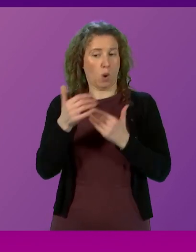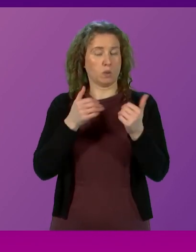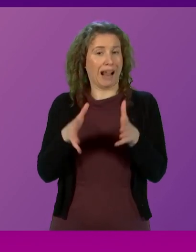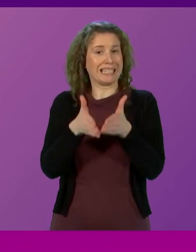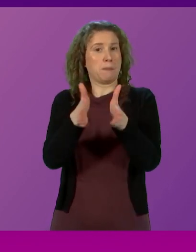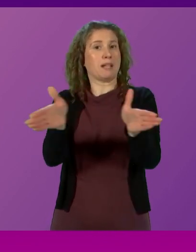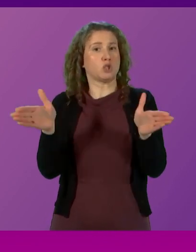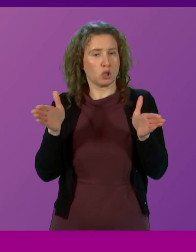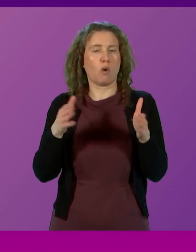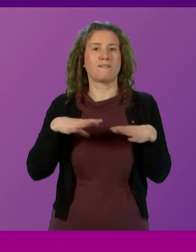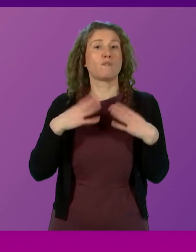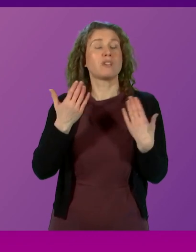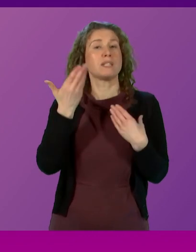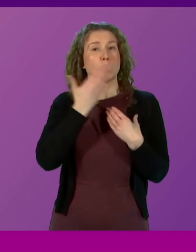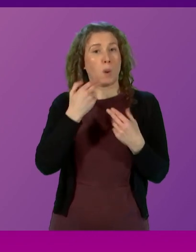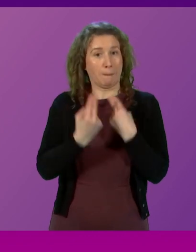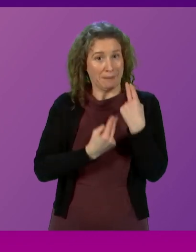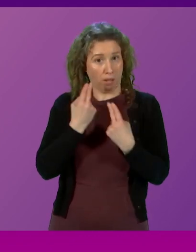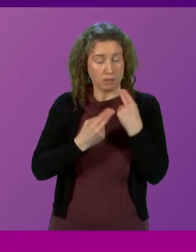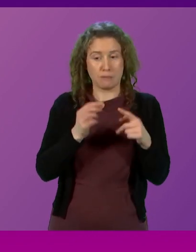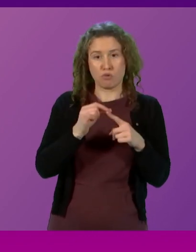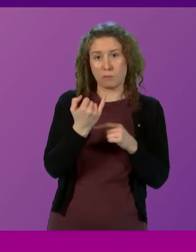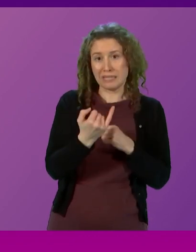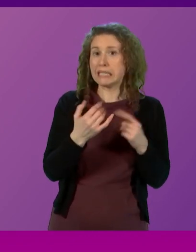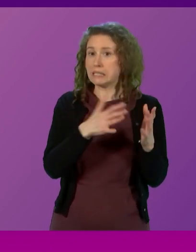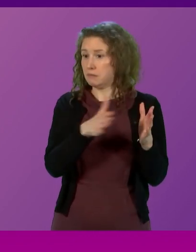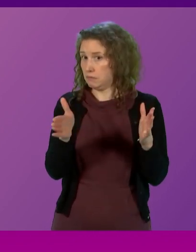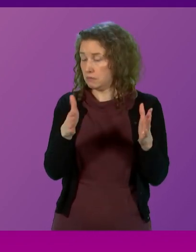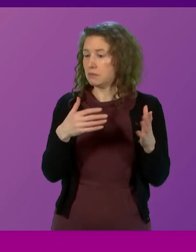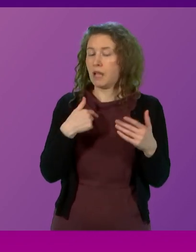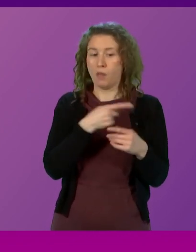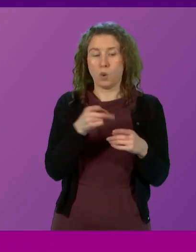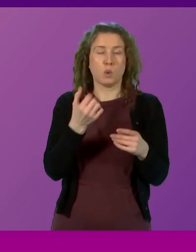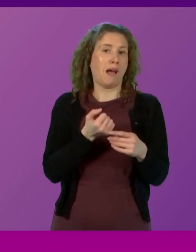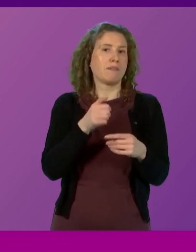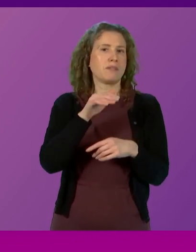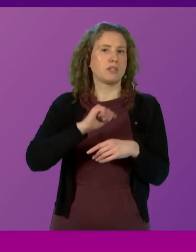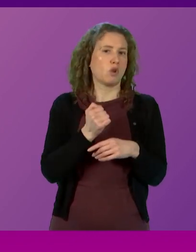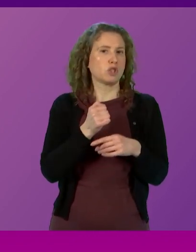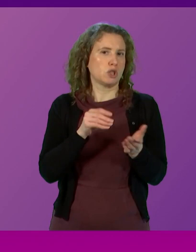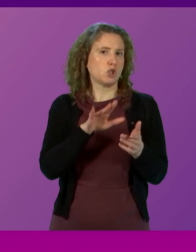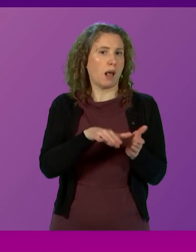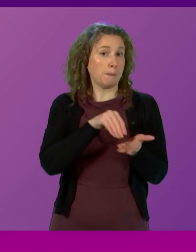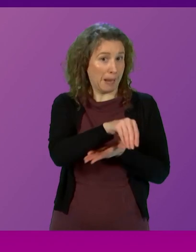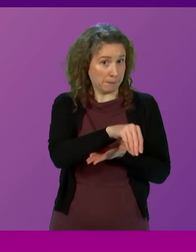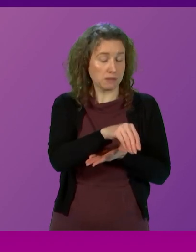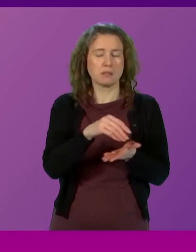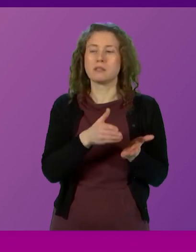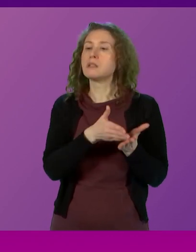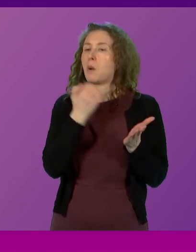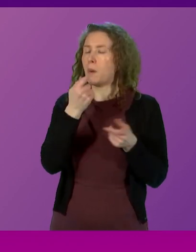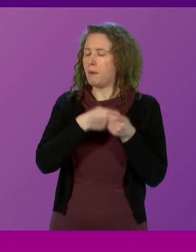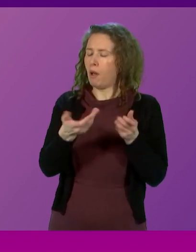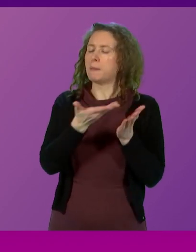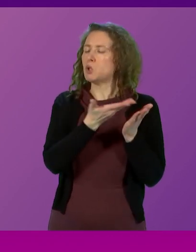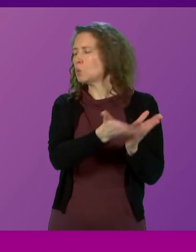all primary six and seven pupils in receipt of the Scottish Child payment as the next step in fulfilling our commitment to universal provision